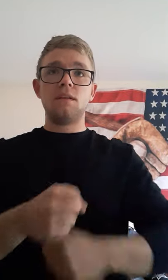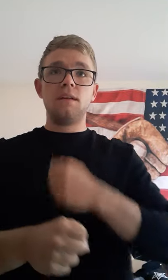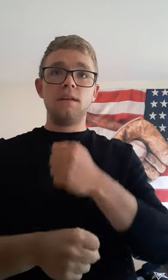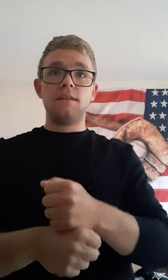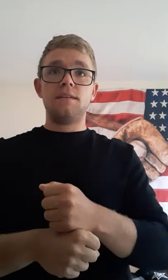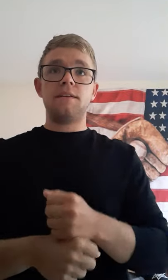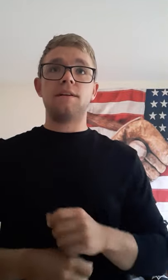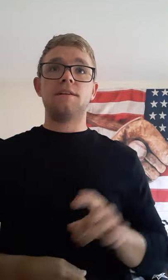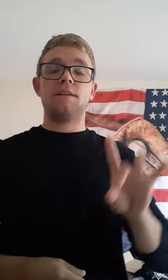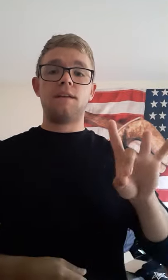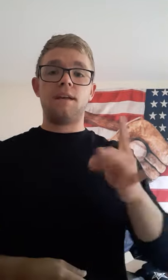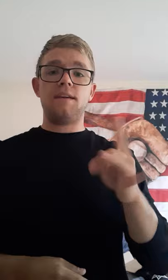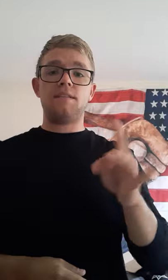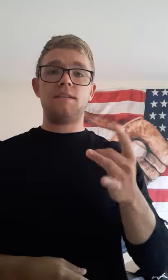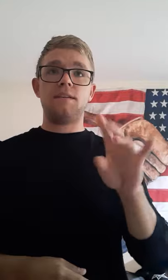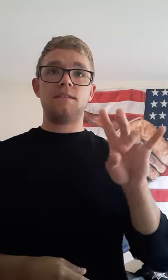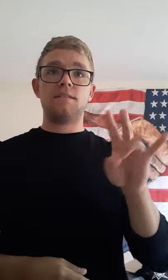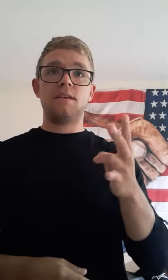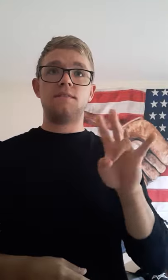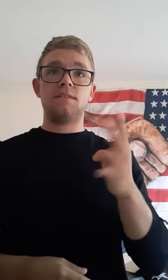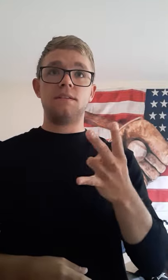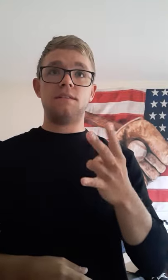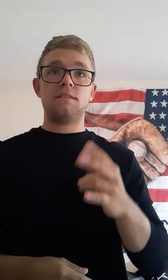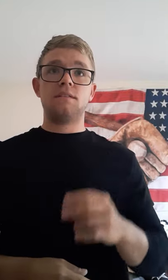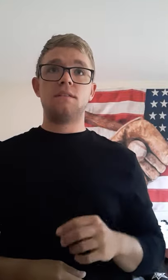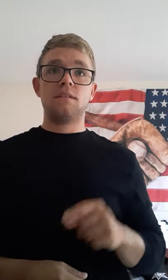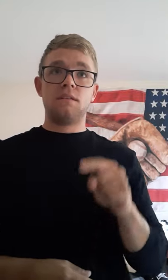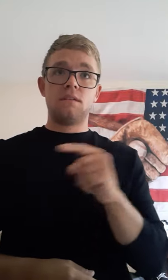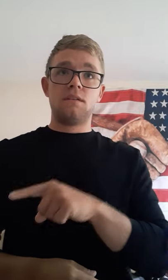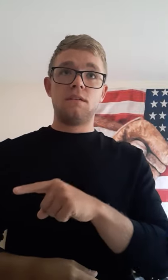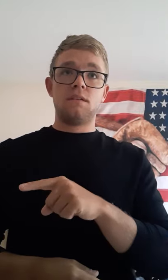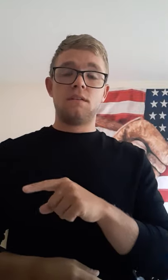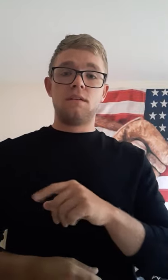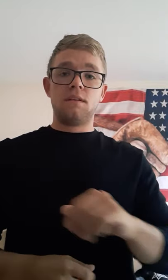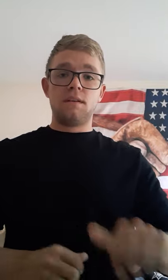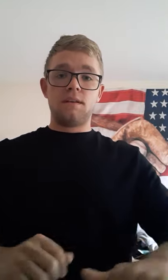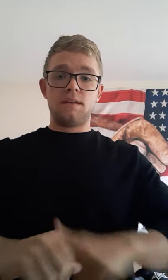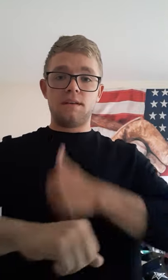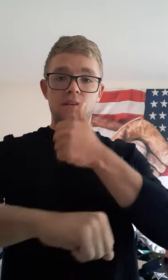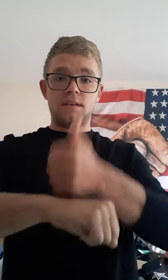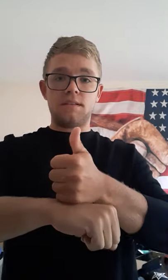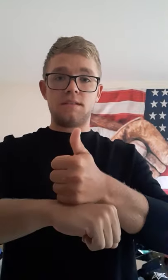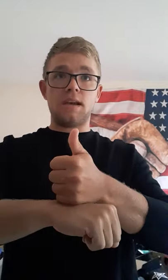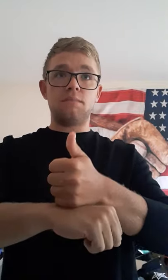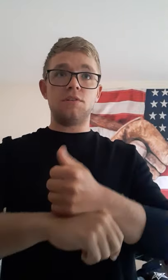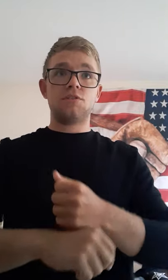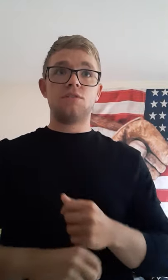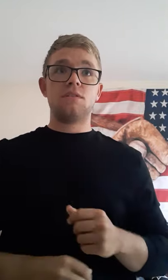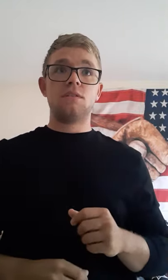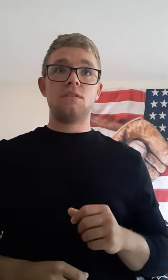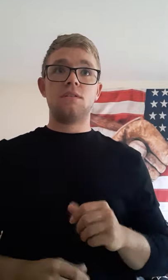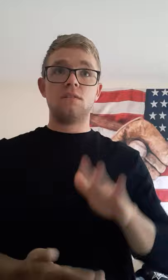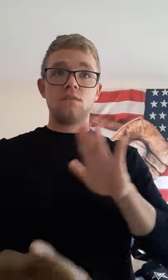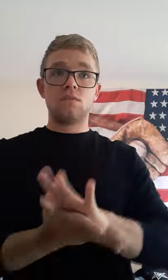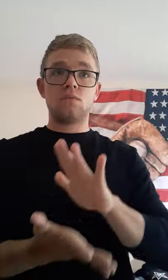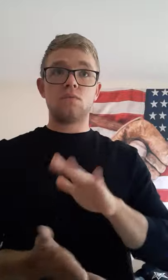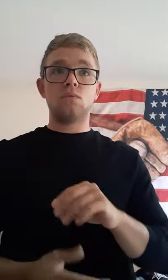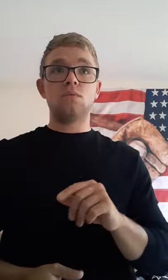Year 1817, established school